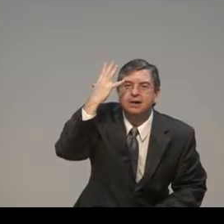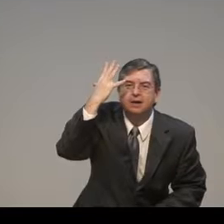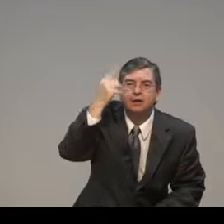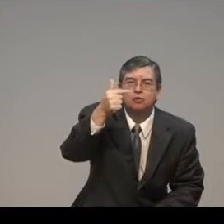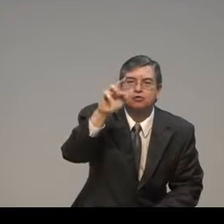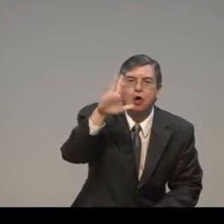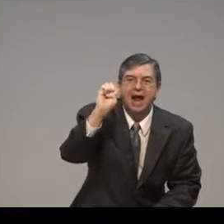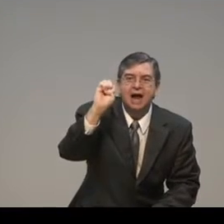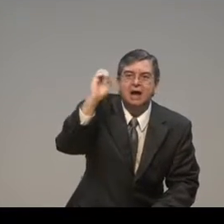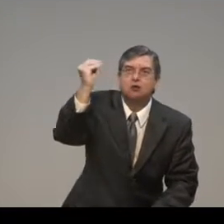that's grace.